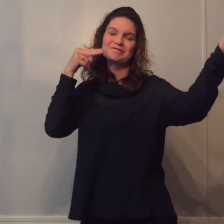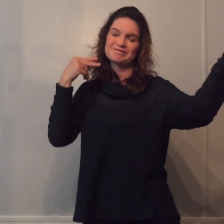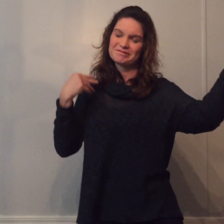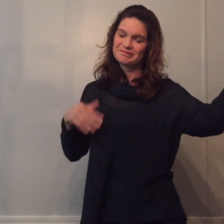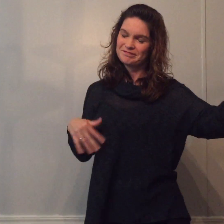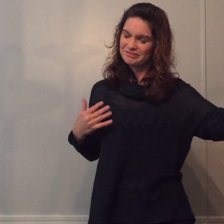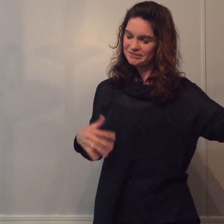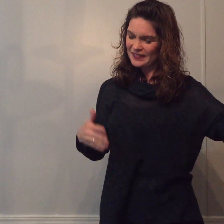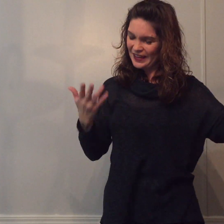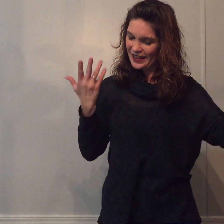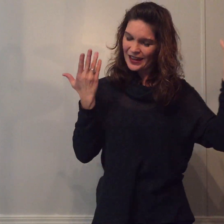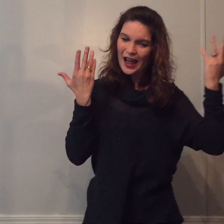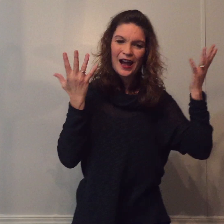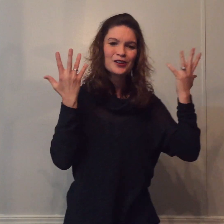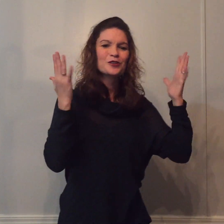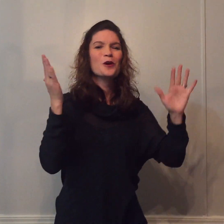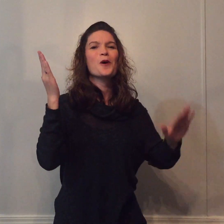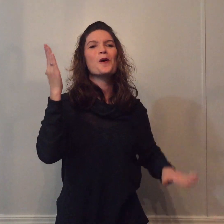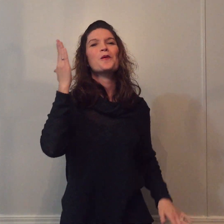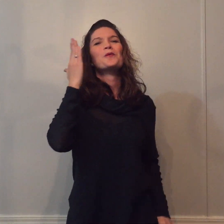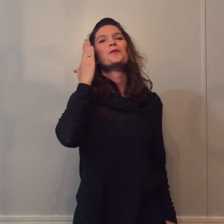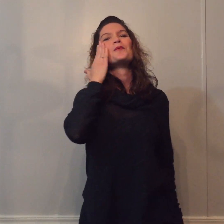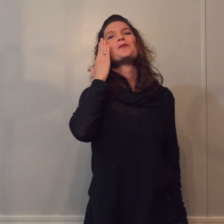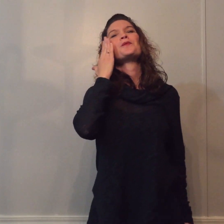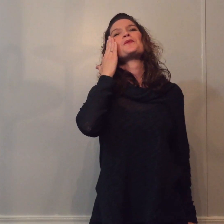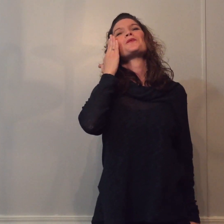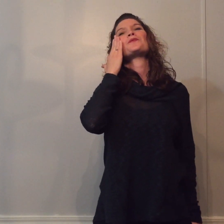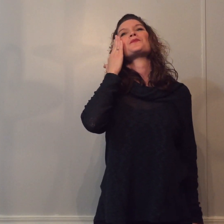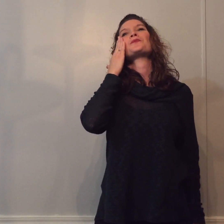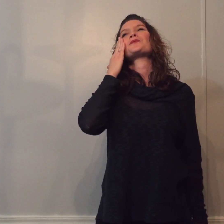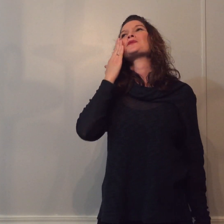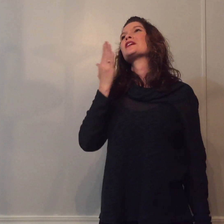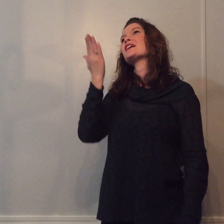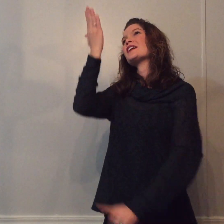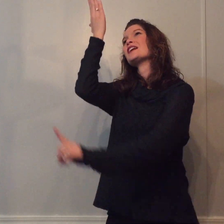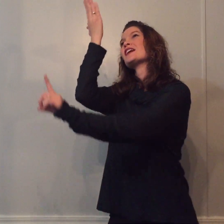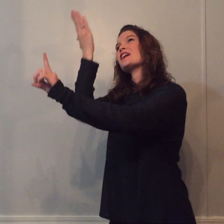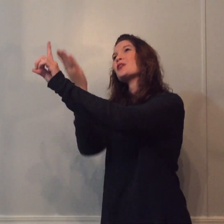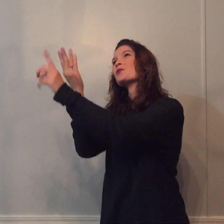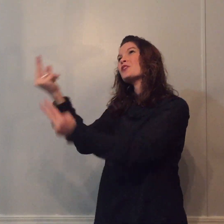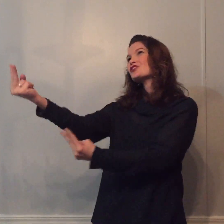And I know he watches